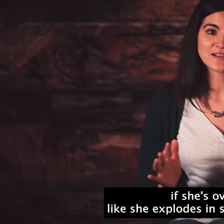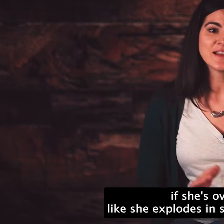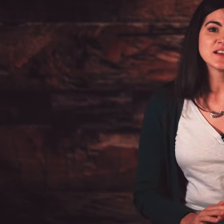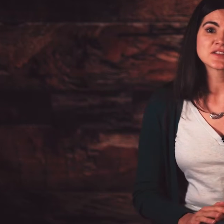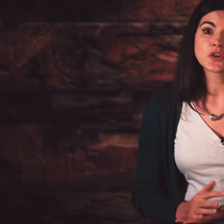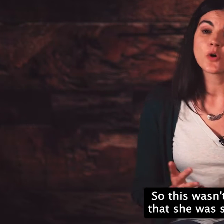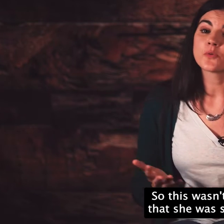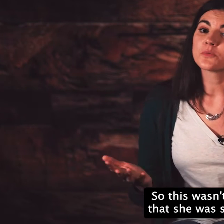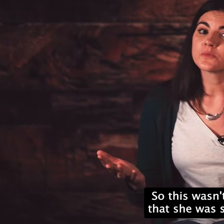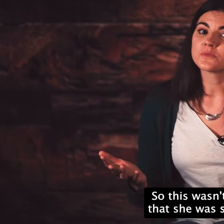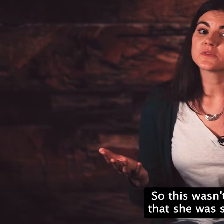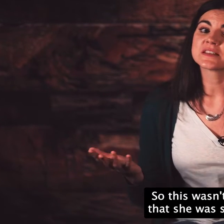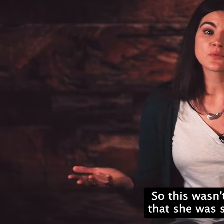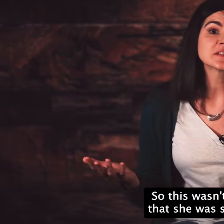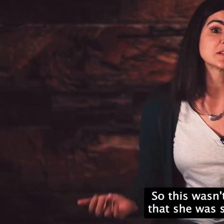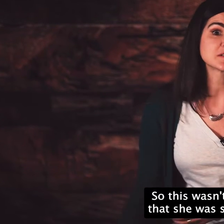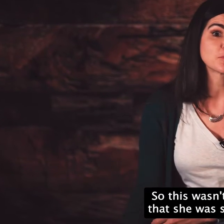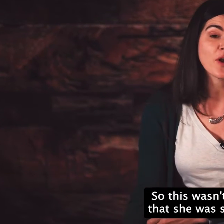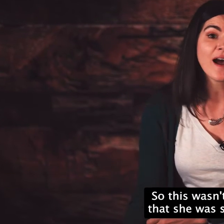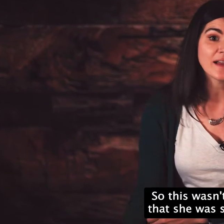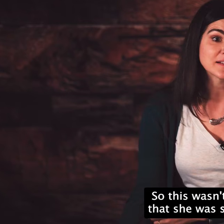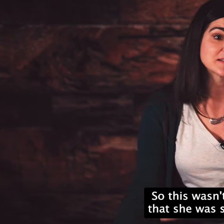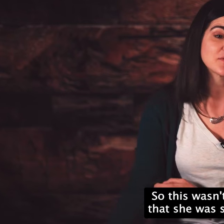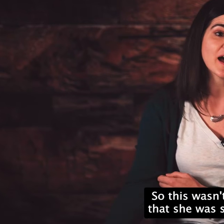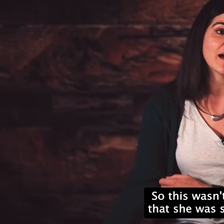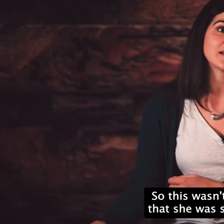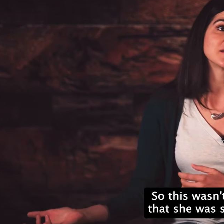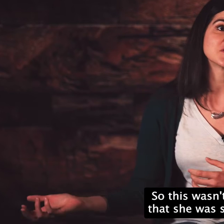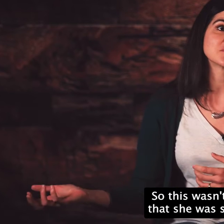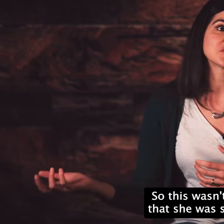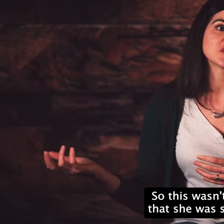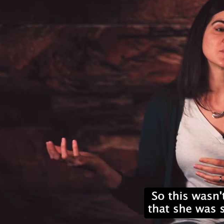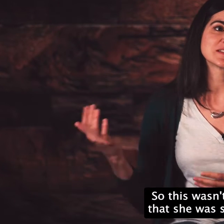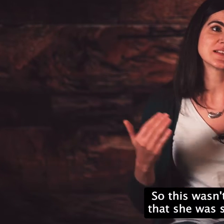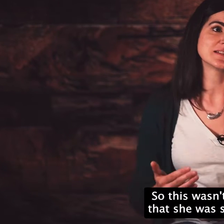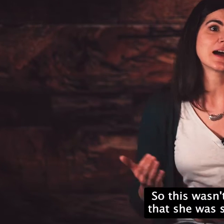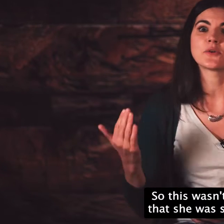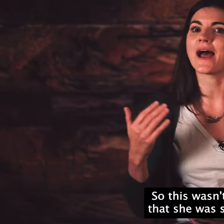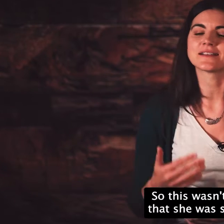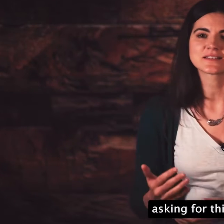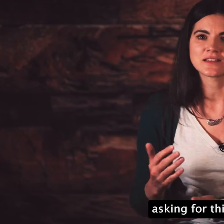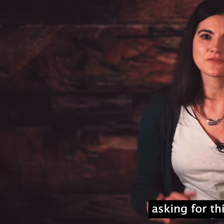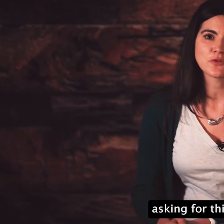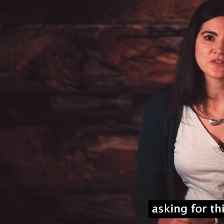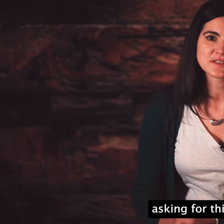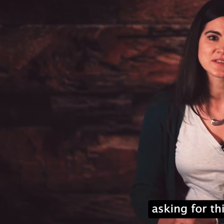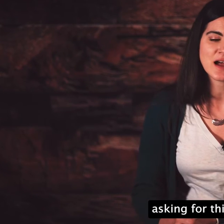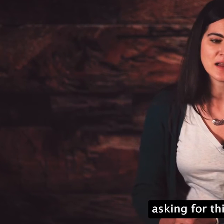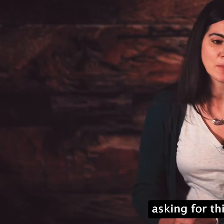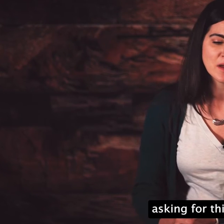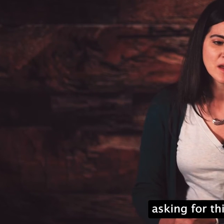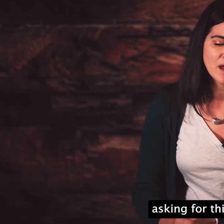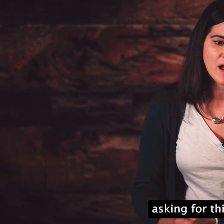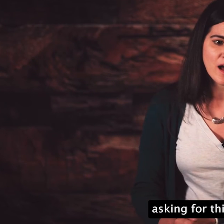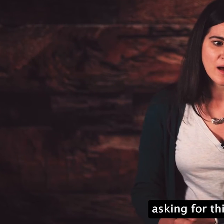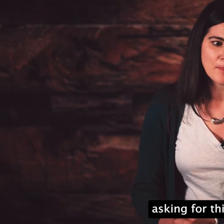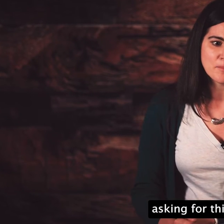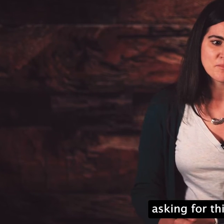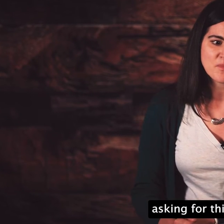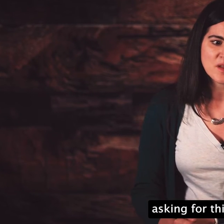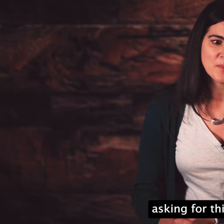fashion. So this wasn't a surprise that she was sitting down asking for this time.